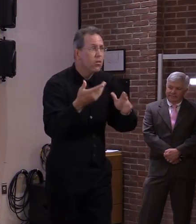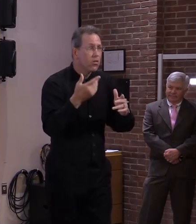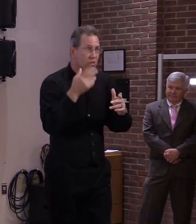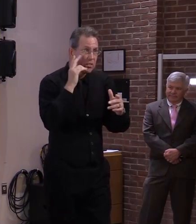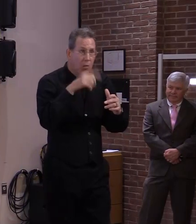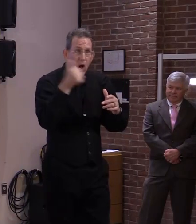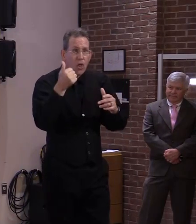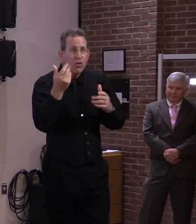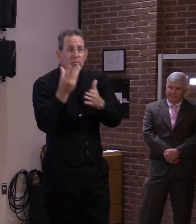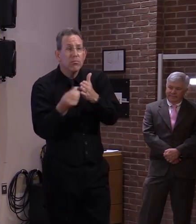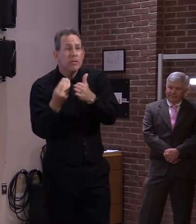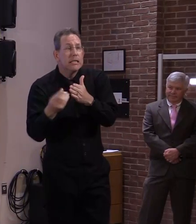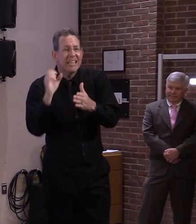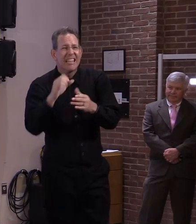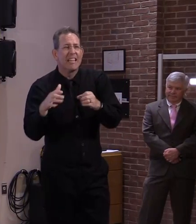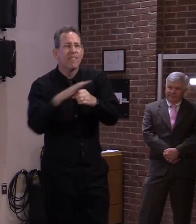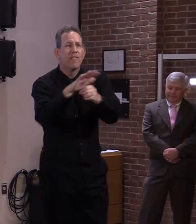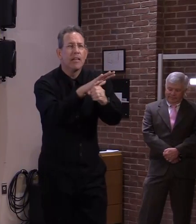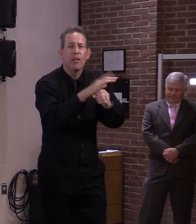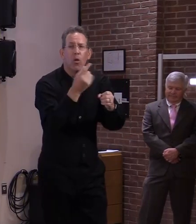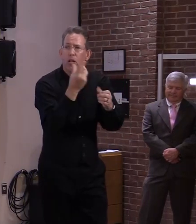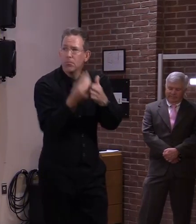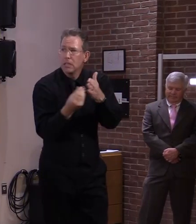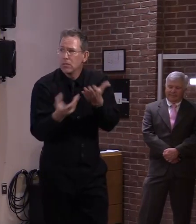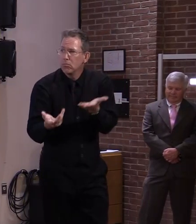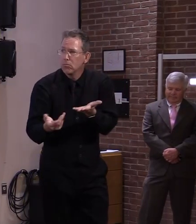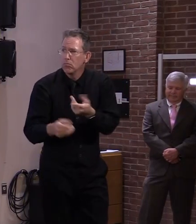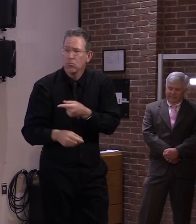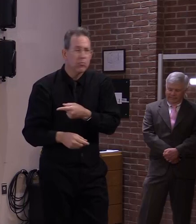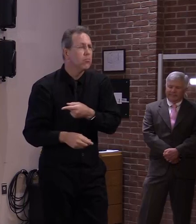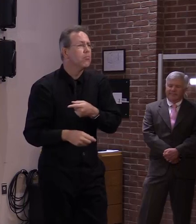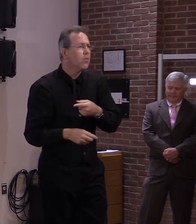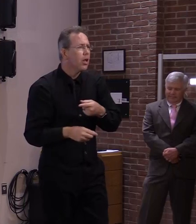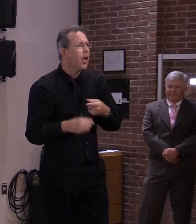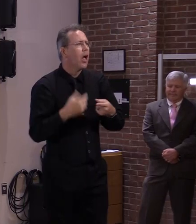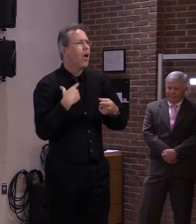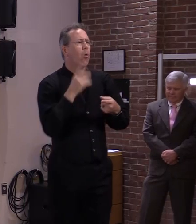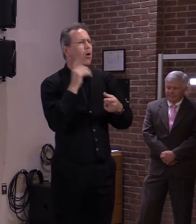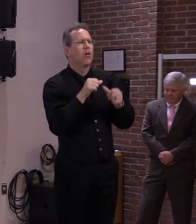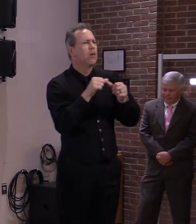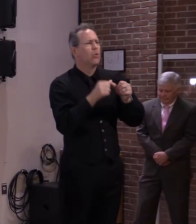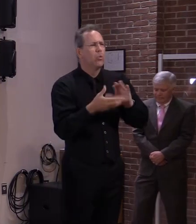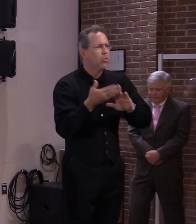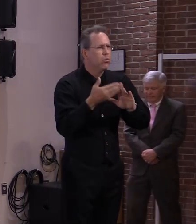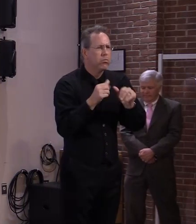this will just uh continue as we know it today from a funding standpoint